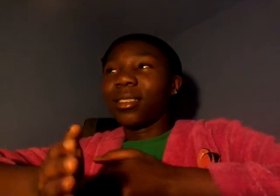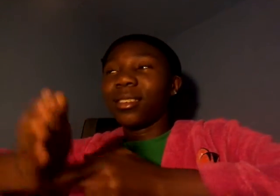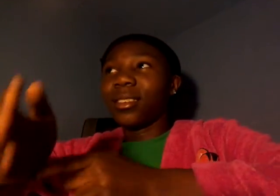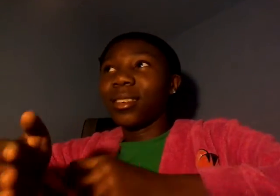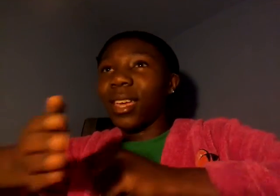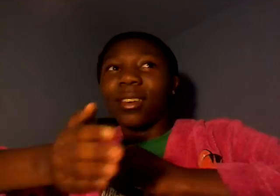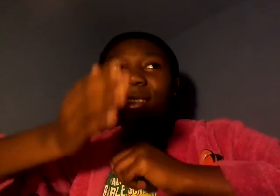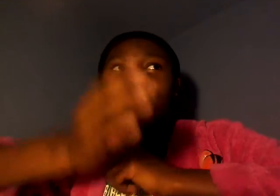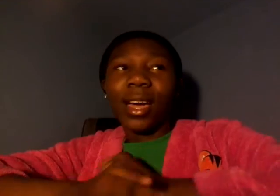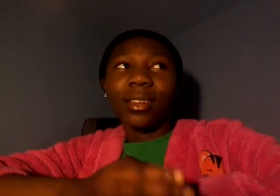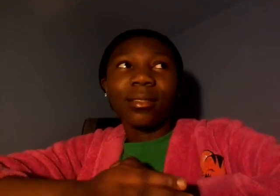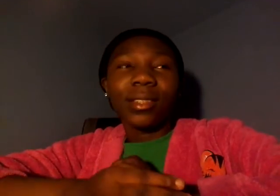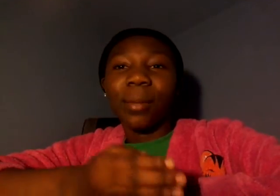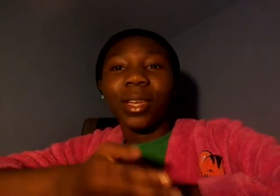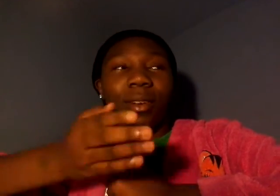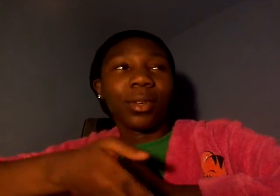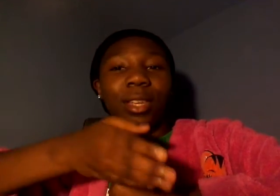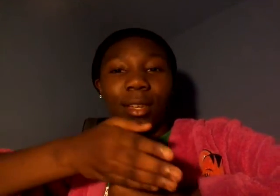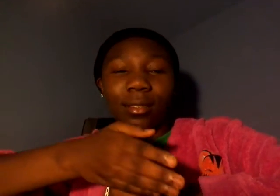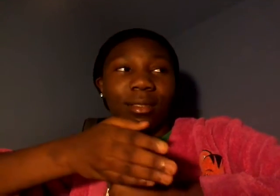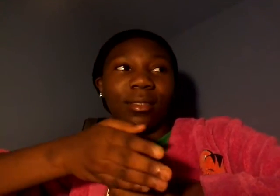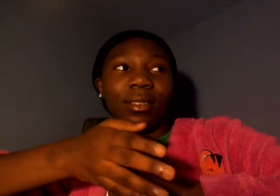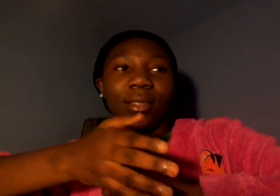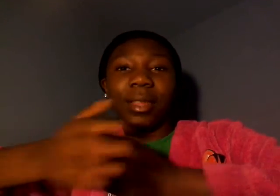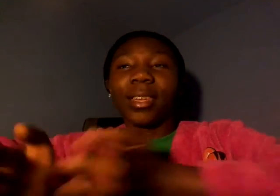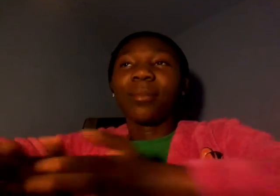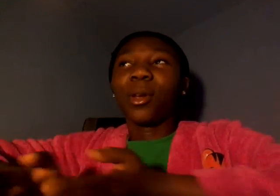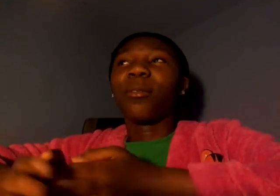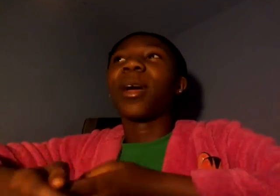and like not something i've already done so like in the middle of that